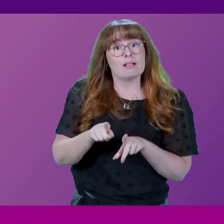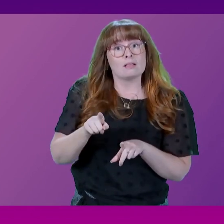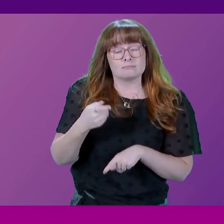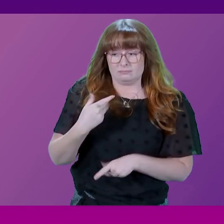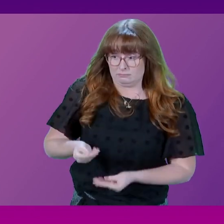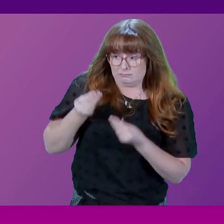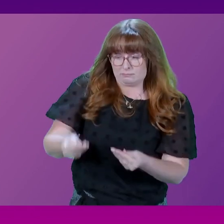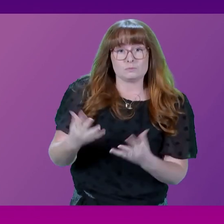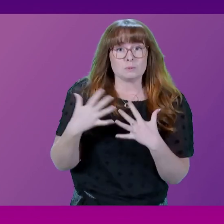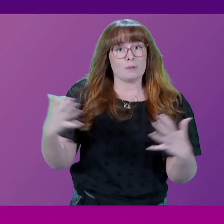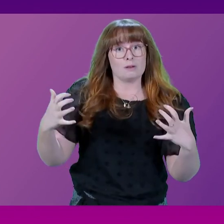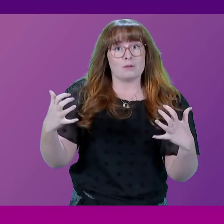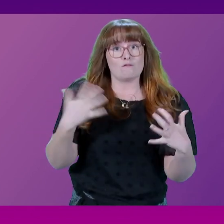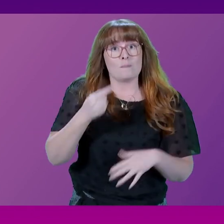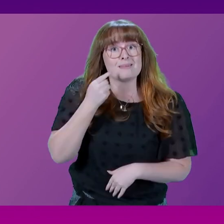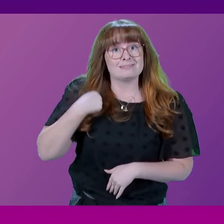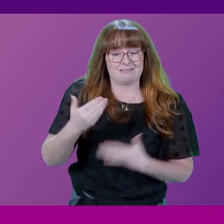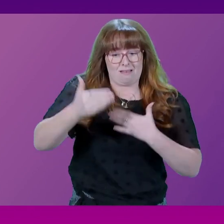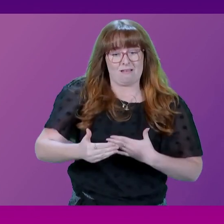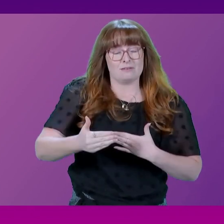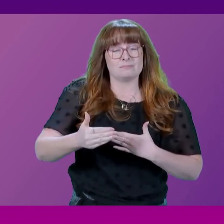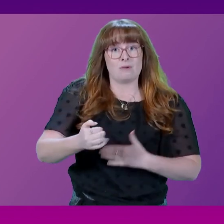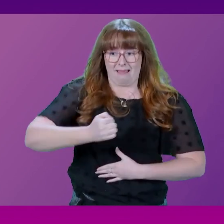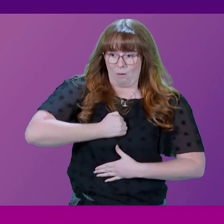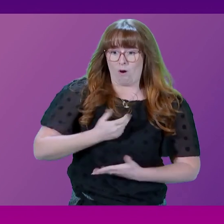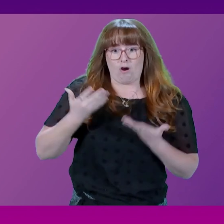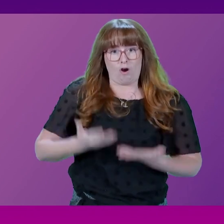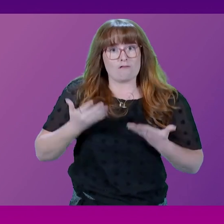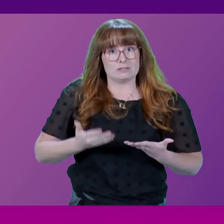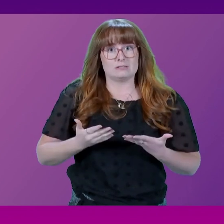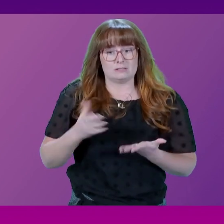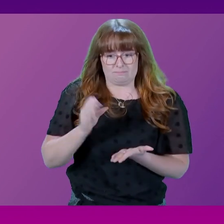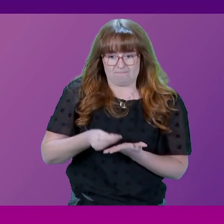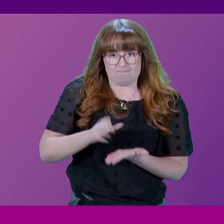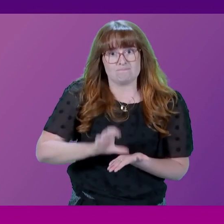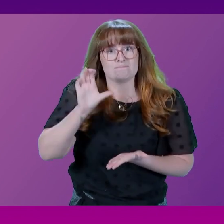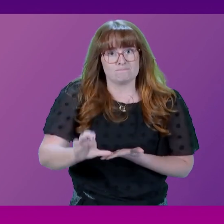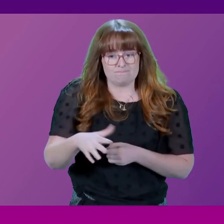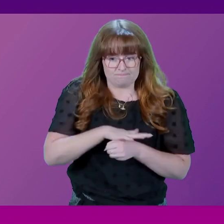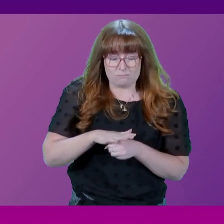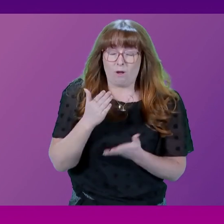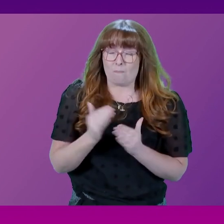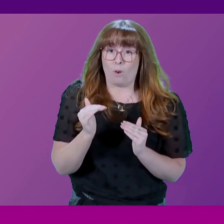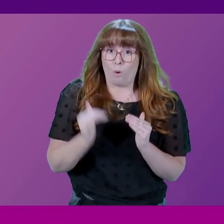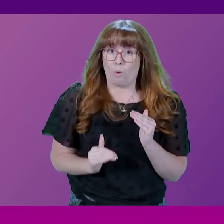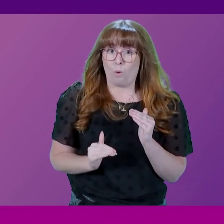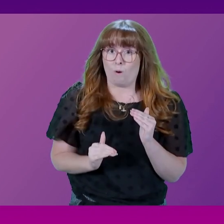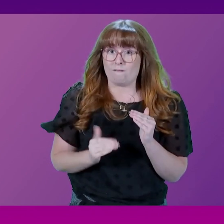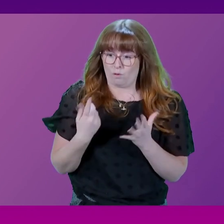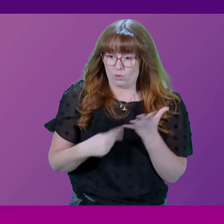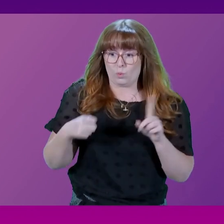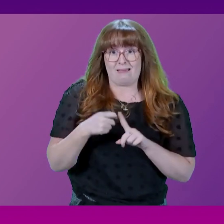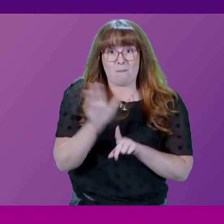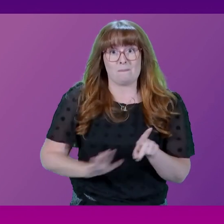Parliament's Justice Committee for yesterday's session. Our current capital allocation is among the lowest in UK